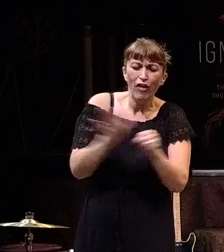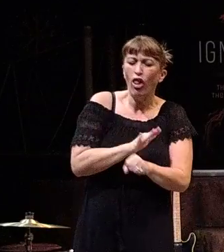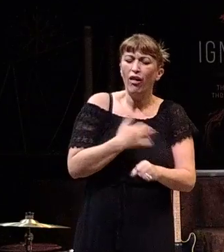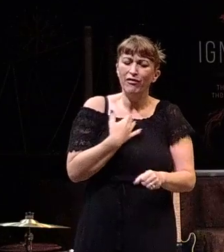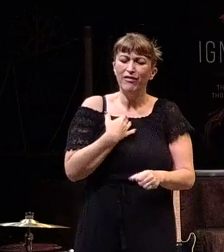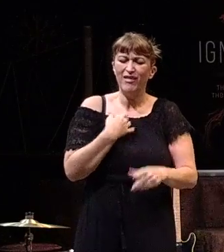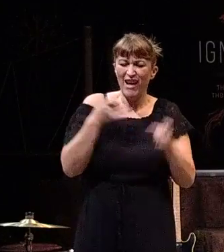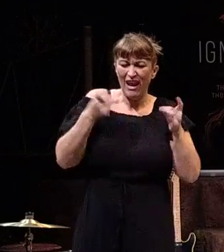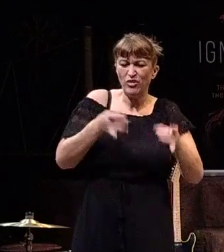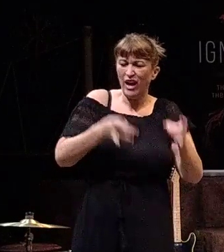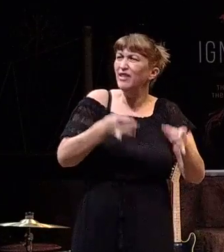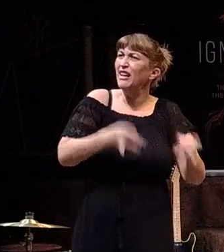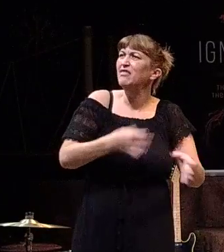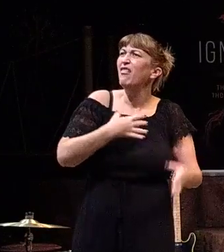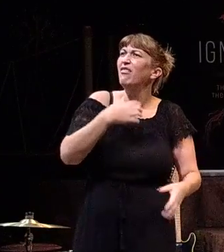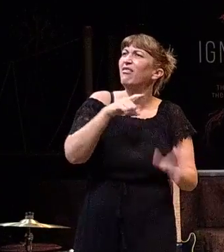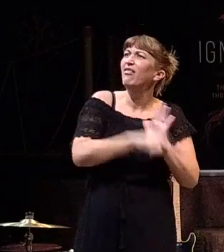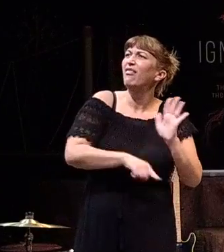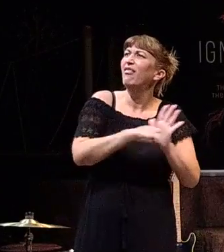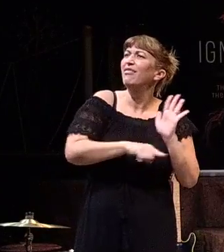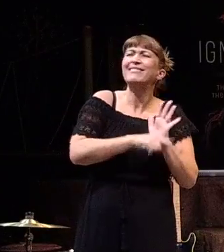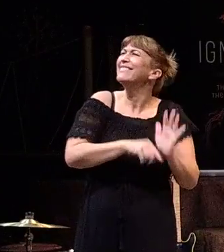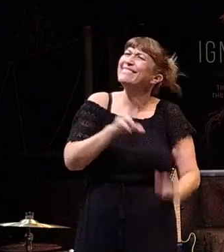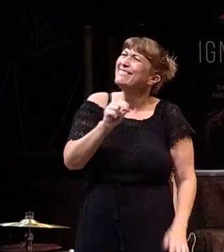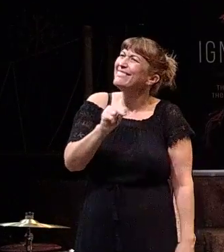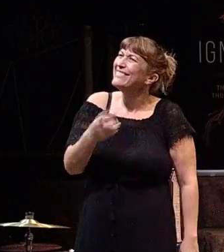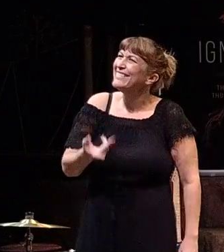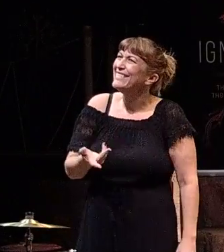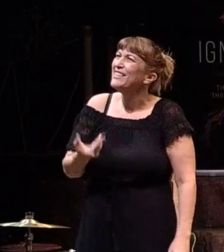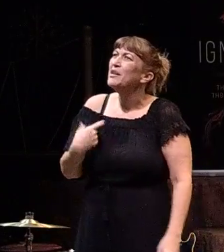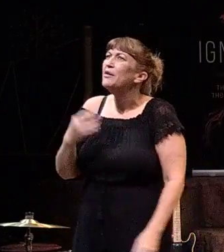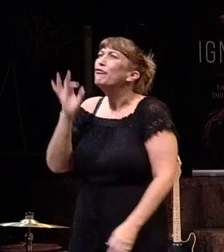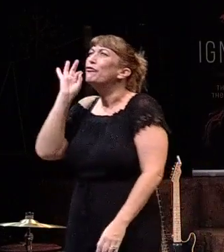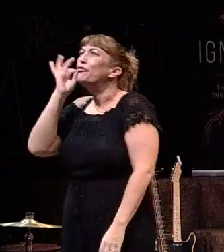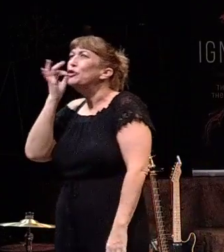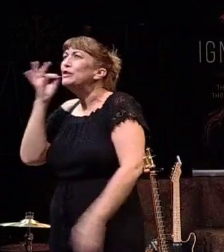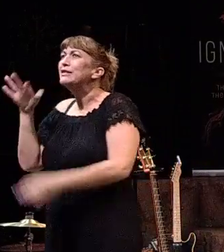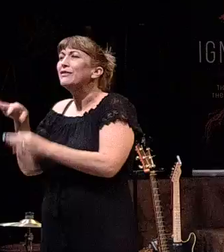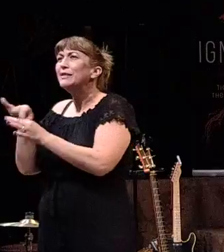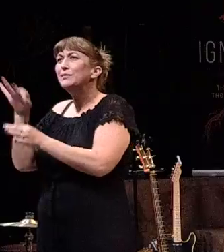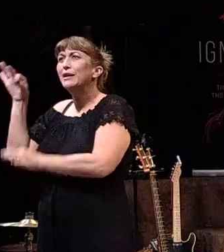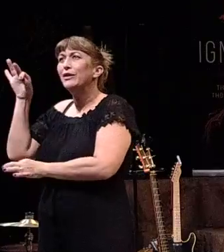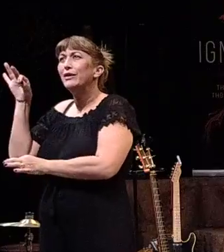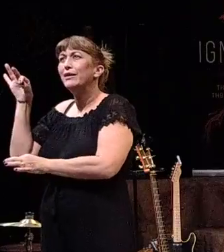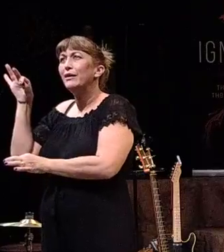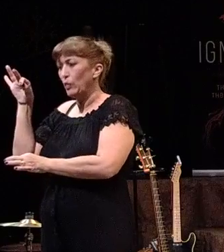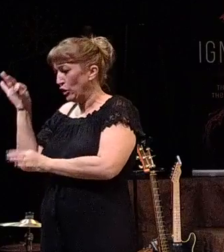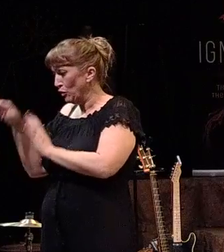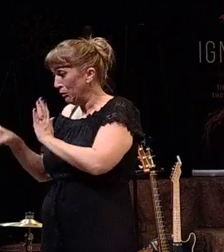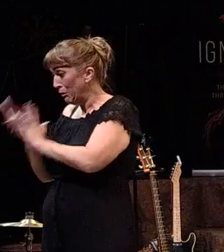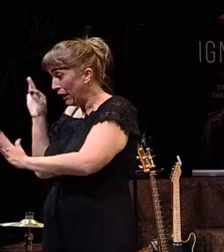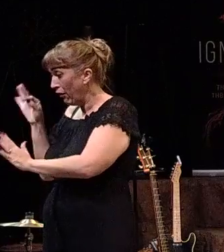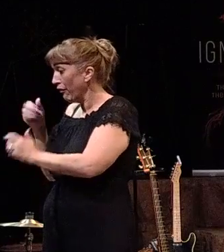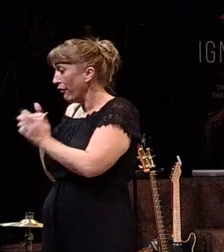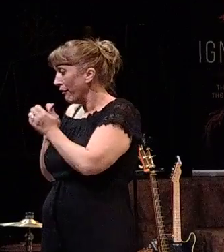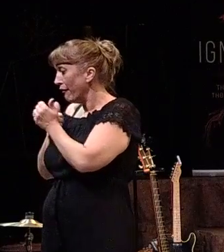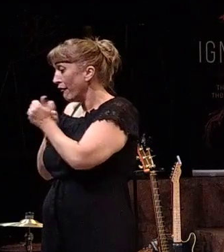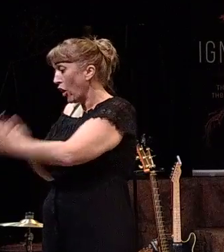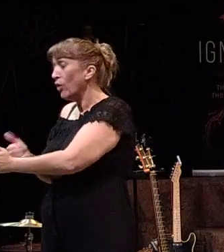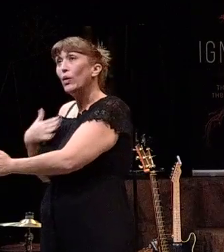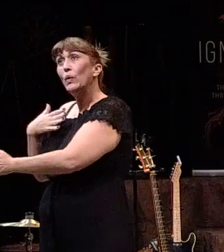not really my normal default. But the Bible says that these are the fruits of what happens when you choose to live by the Spirit.